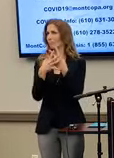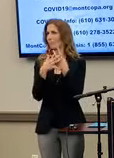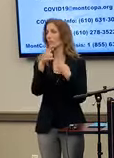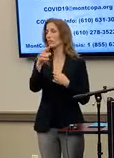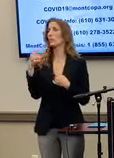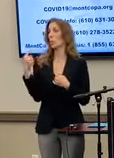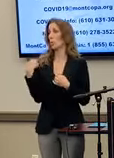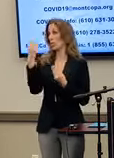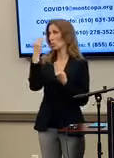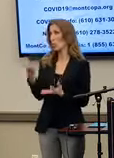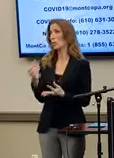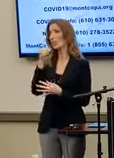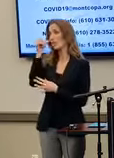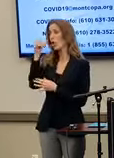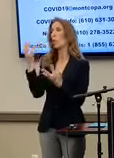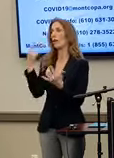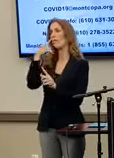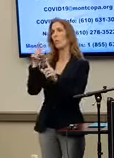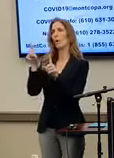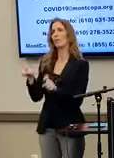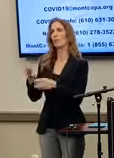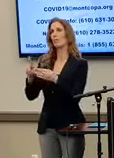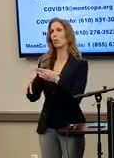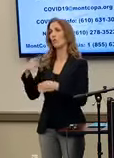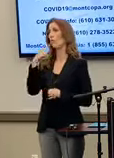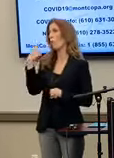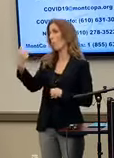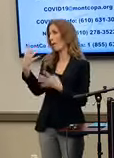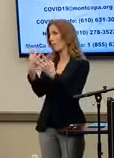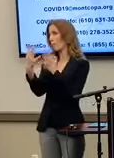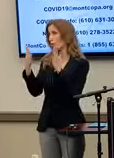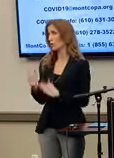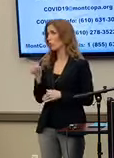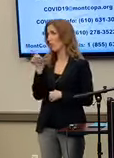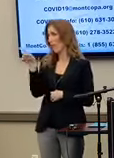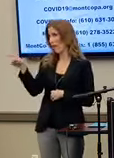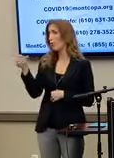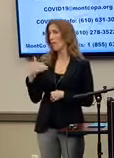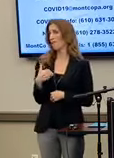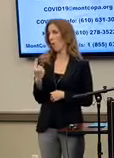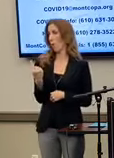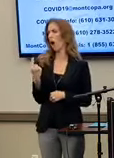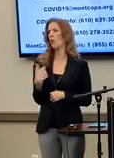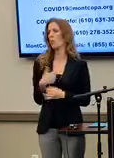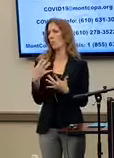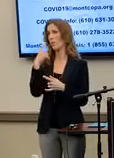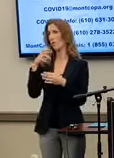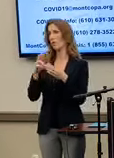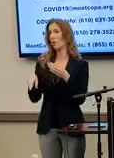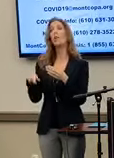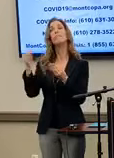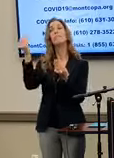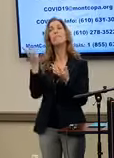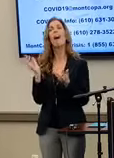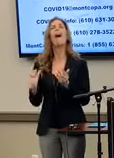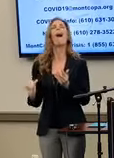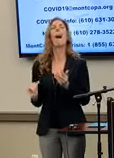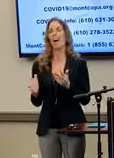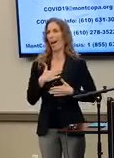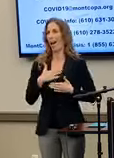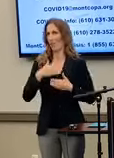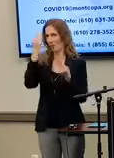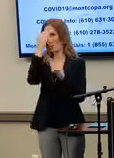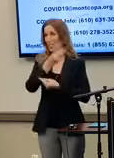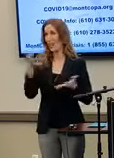were awaiting test results for one inmate at our correctional facility. I am happy to tell you that this individual